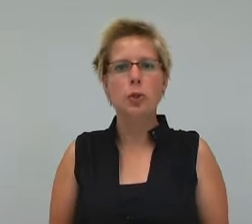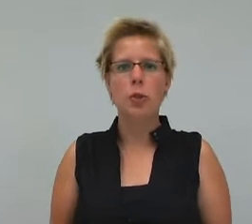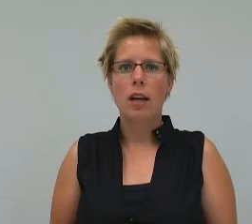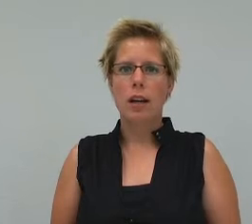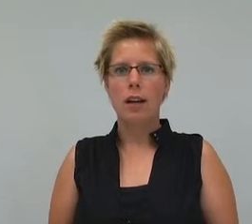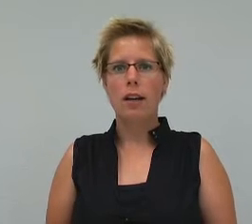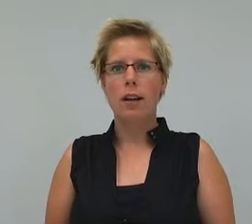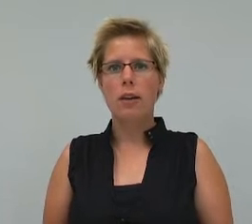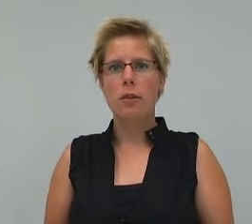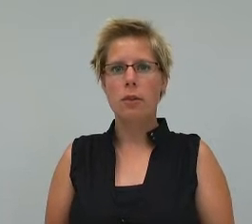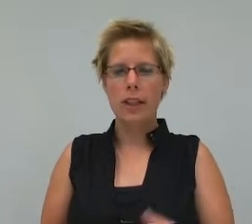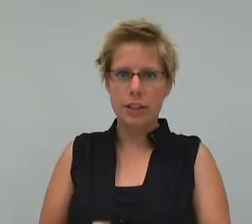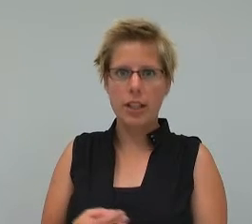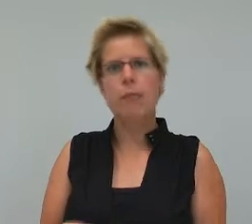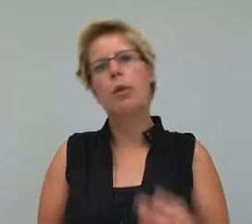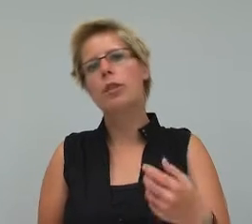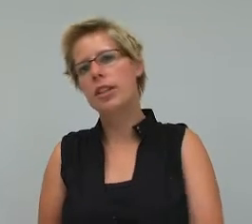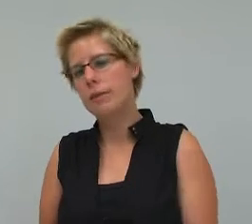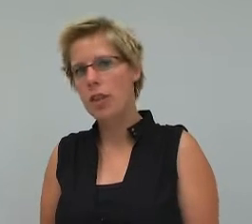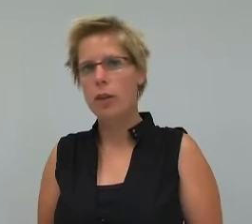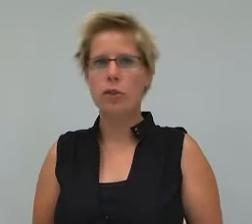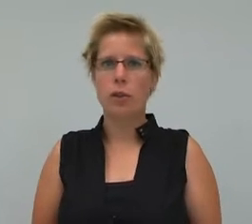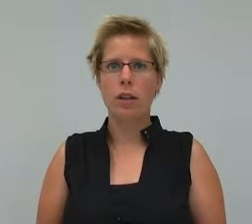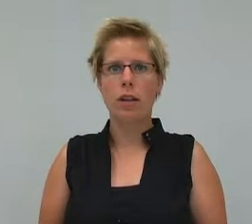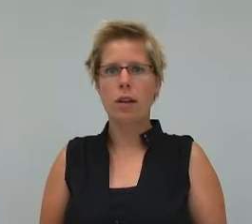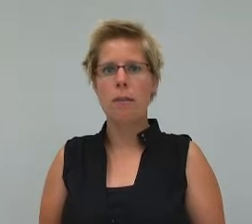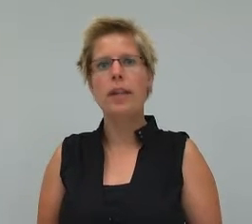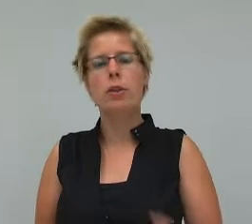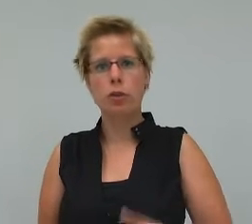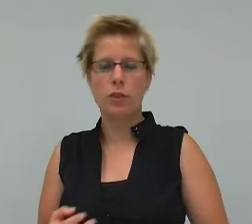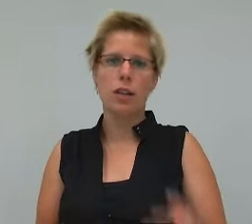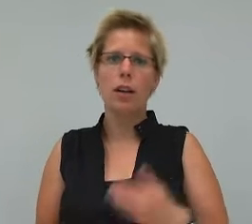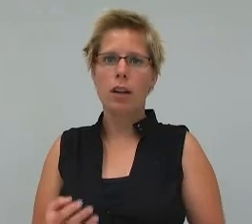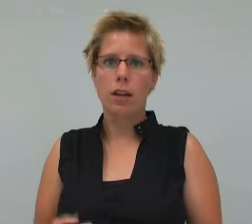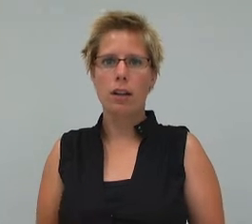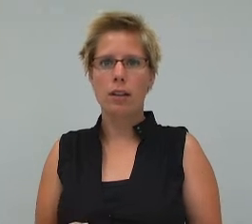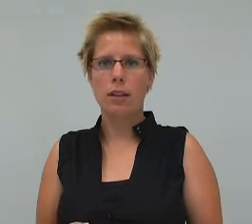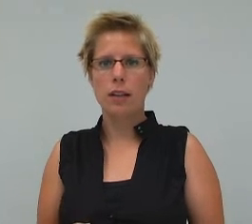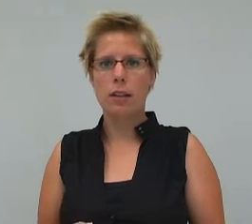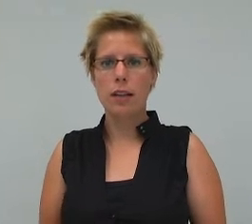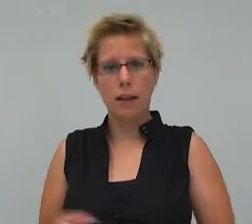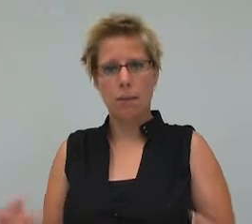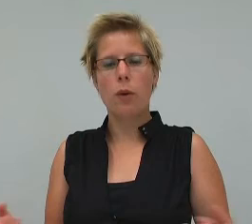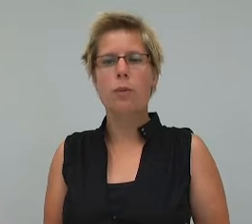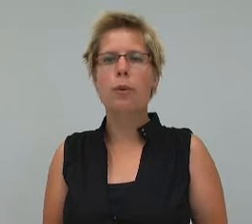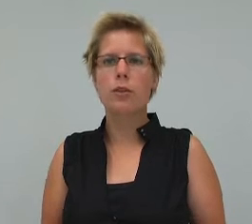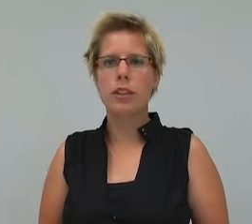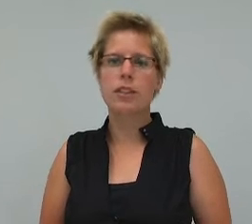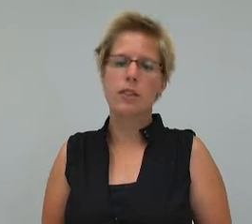do. Initiate a project themselves or make use of the project that is